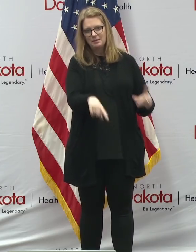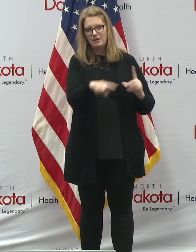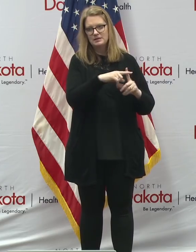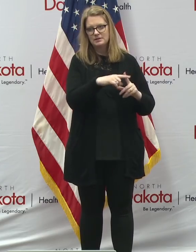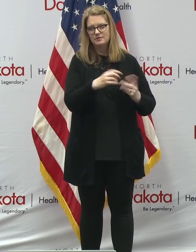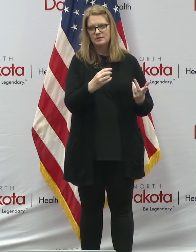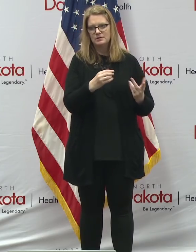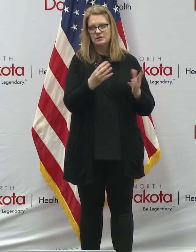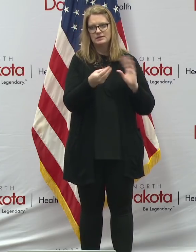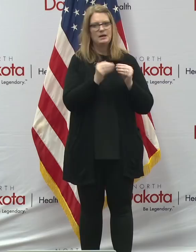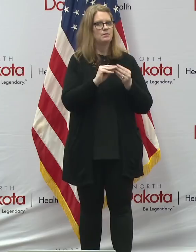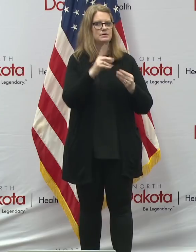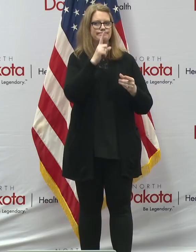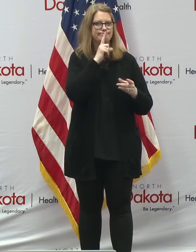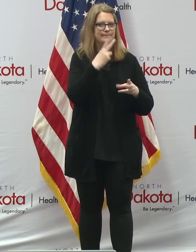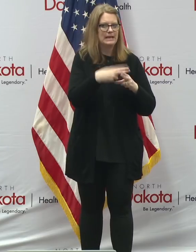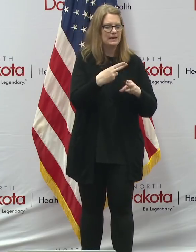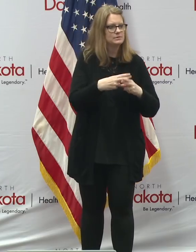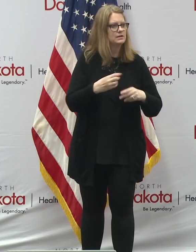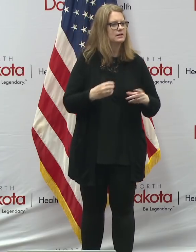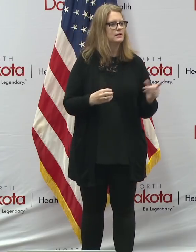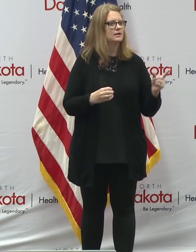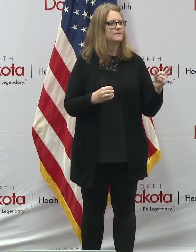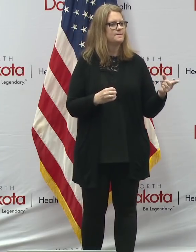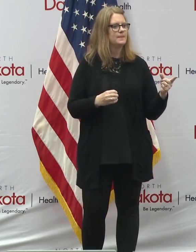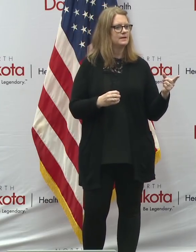as well. Just numbers, not names for the kids. Okay.